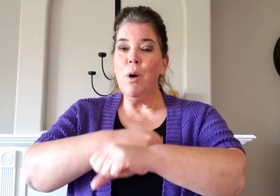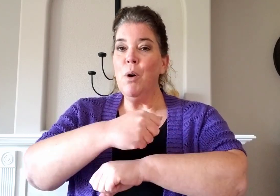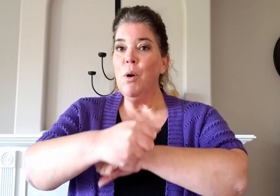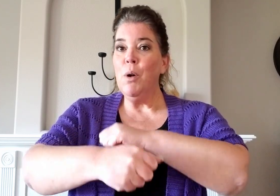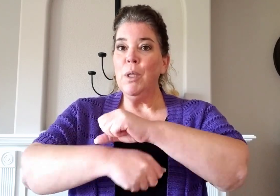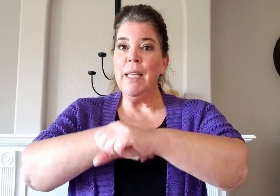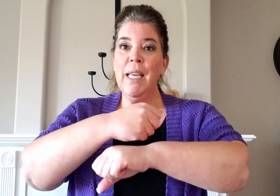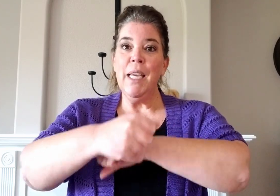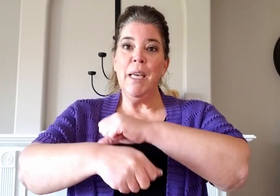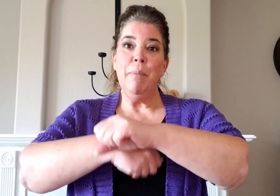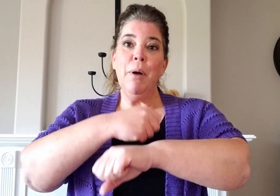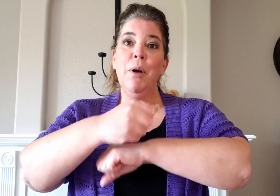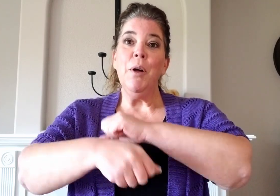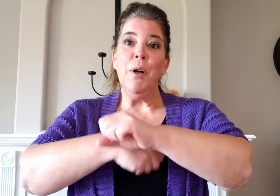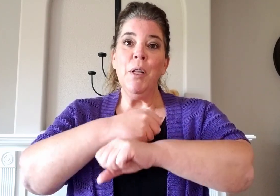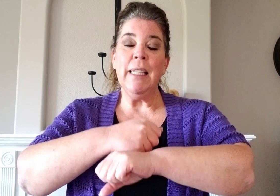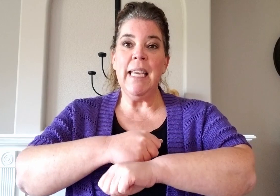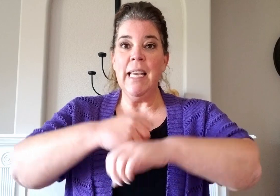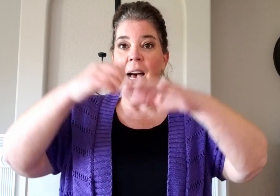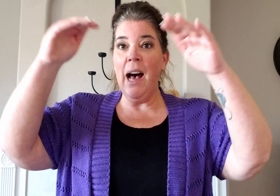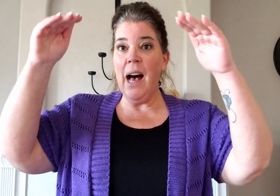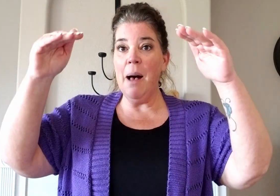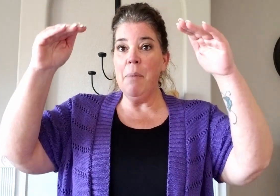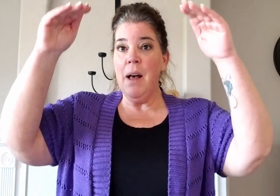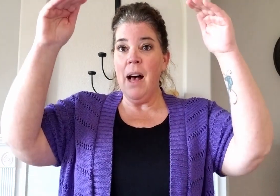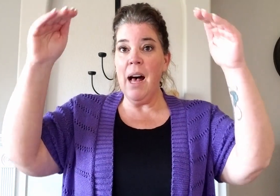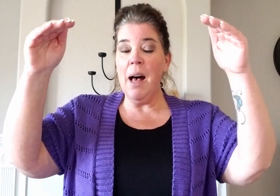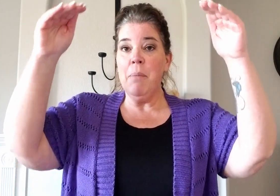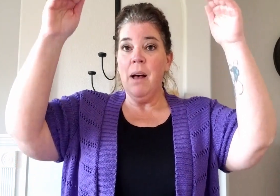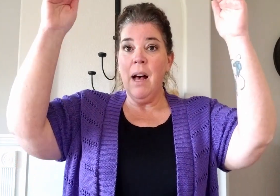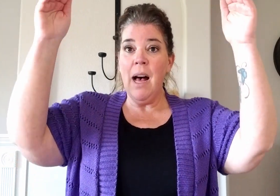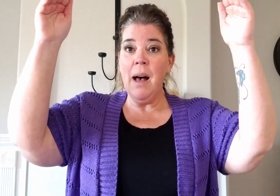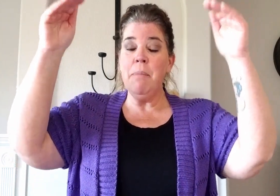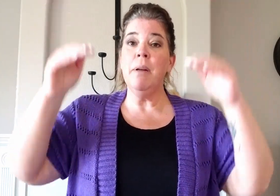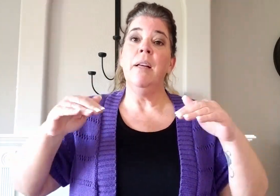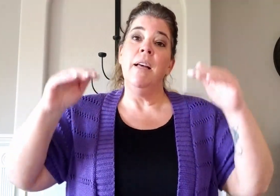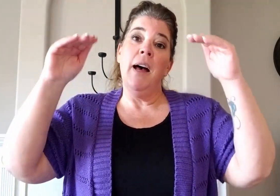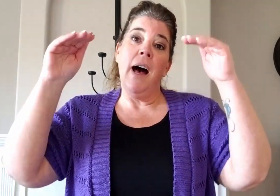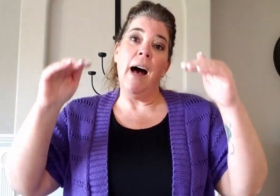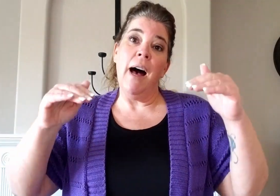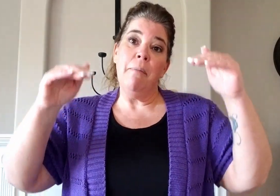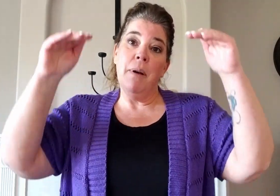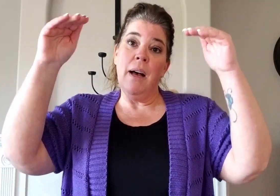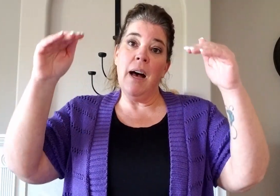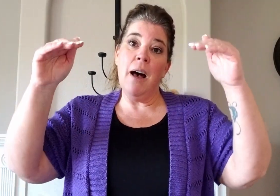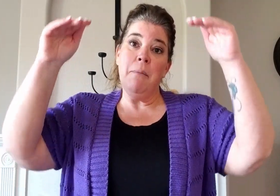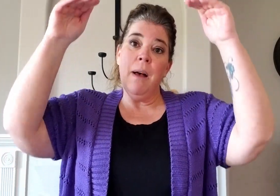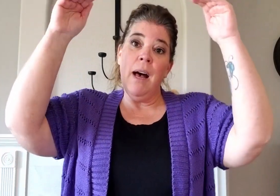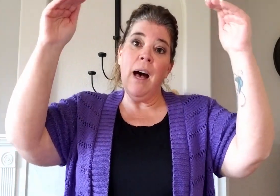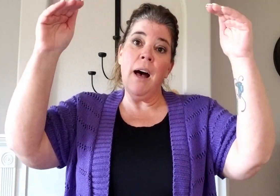roly-poly, up, up, up, up, up, up.